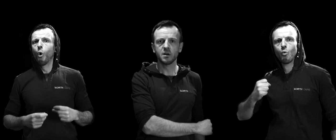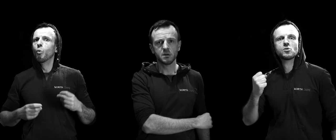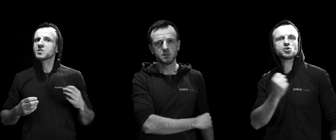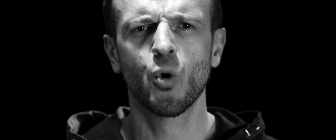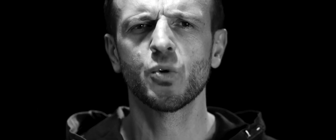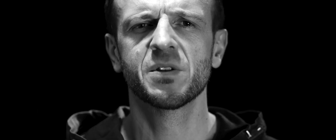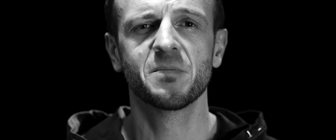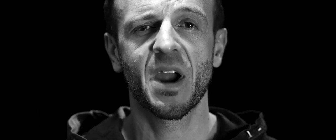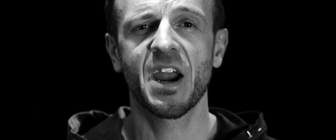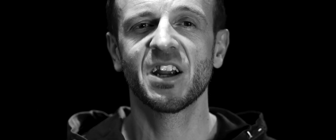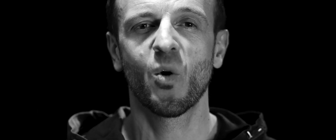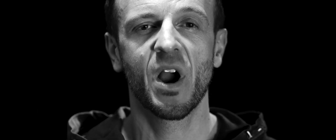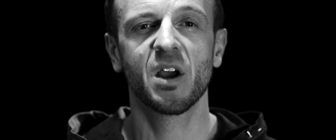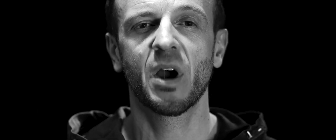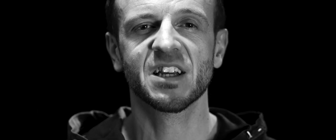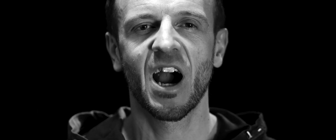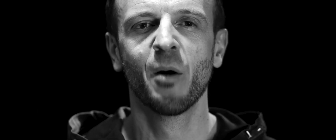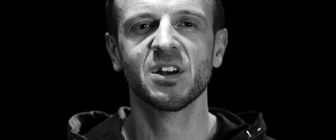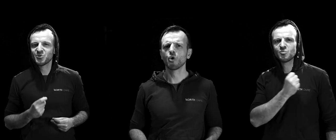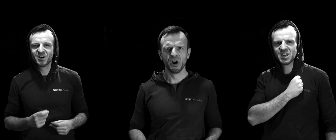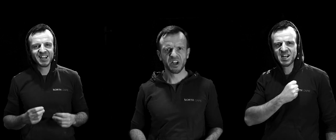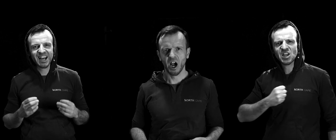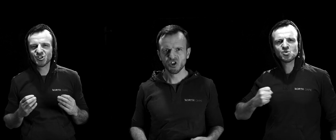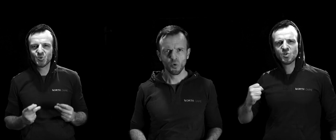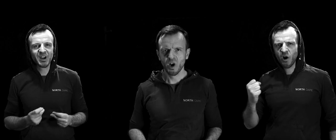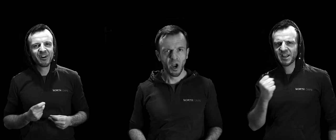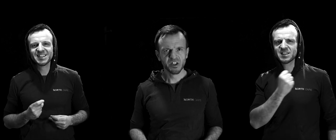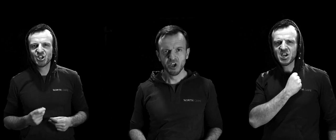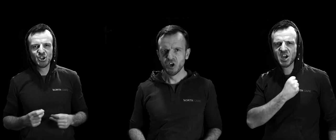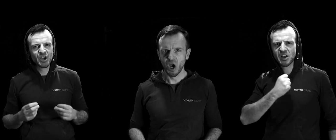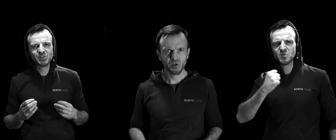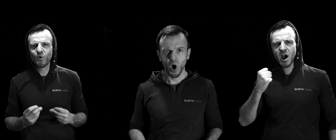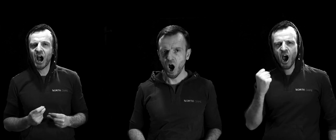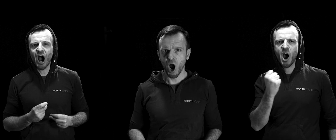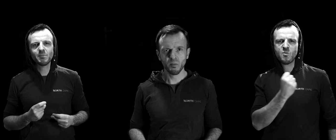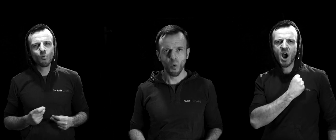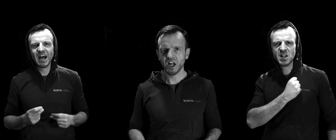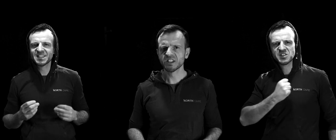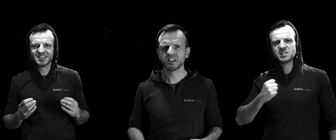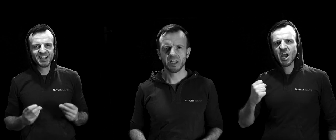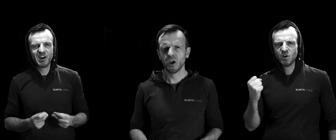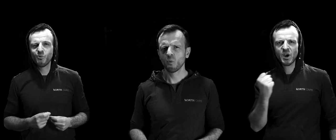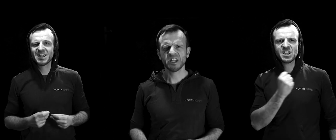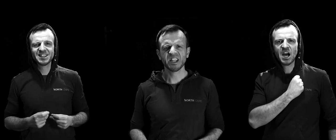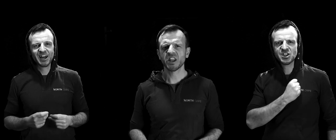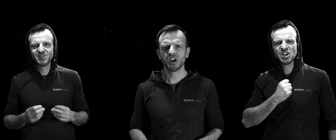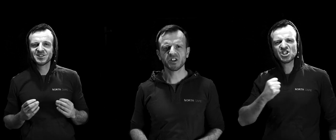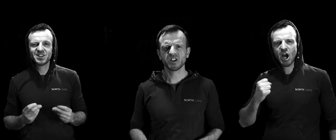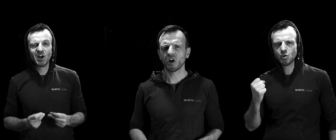Soon may the weatherman come, to bring us sugar and tea and rum. One day when the tunnel is done,